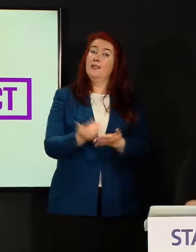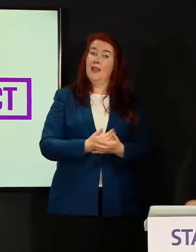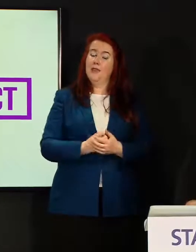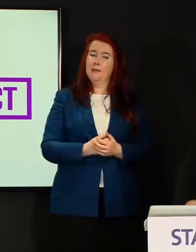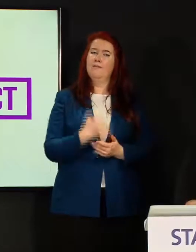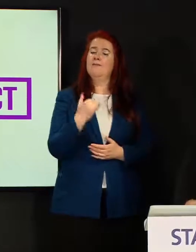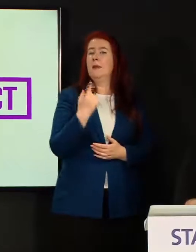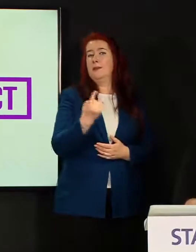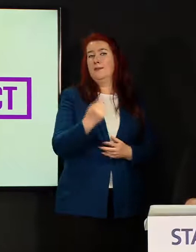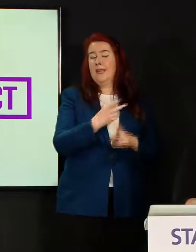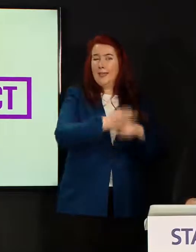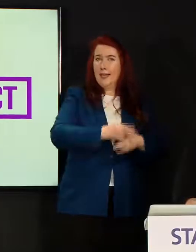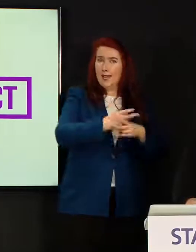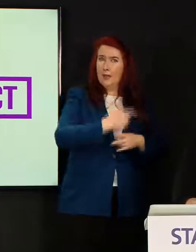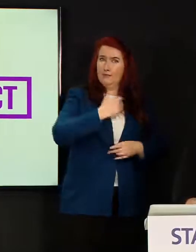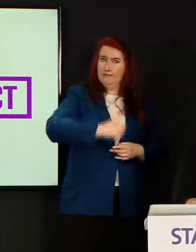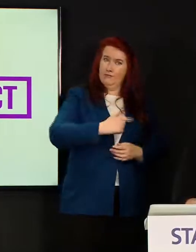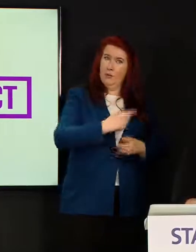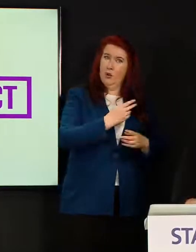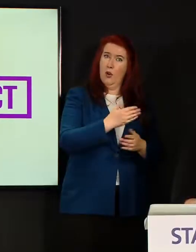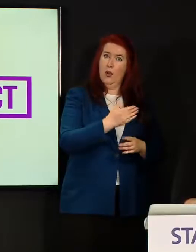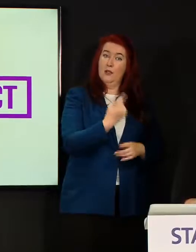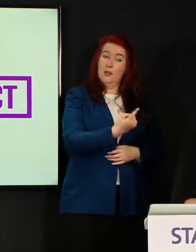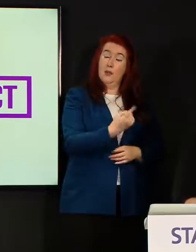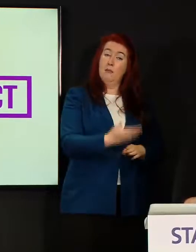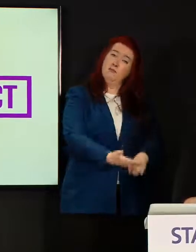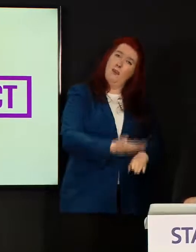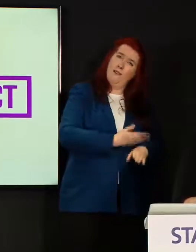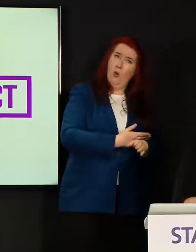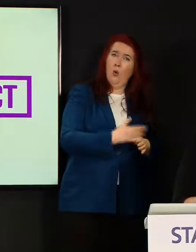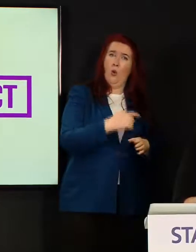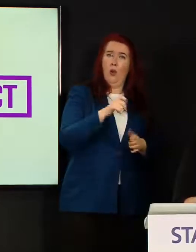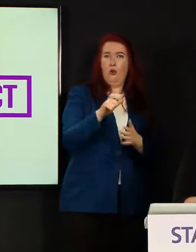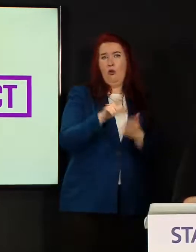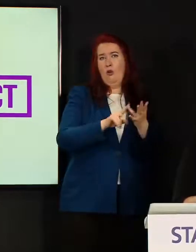is a carer for somebody then pre COVID the